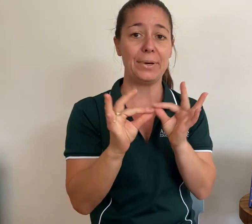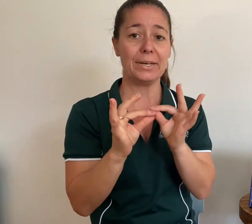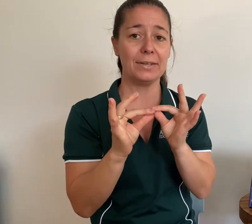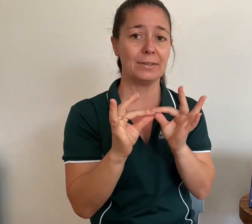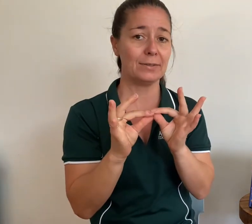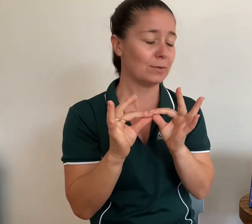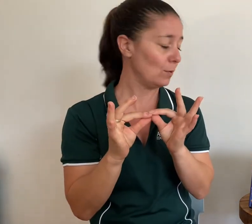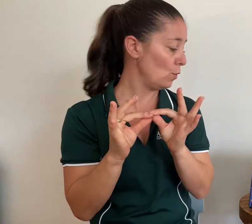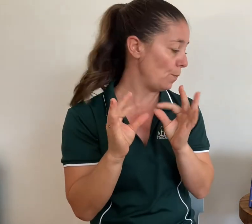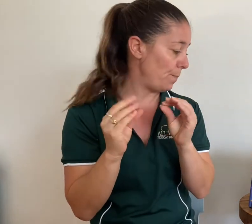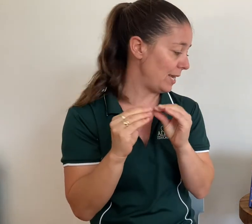B or B,